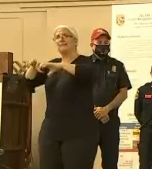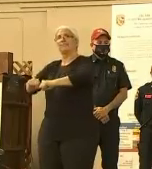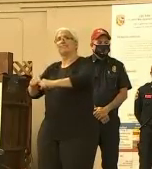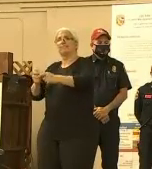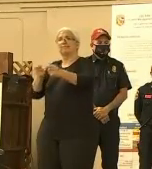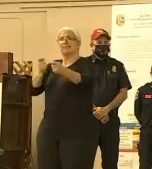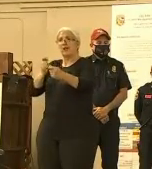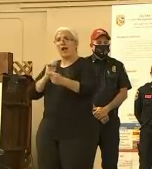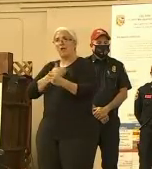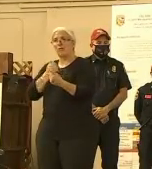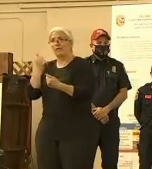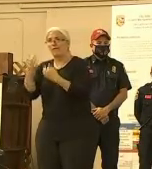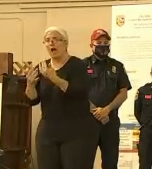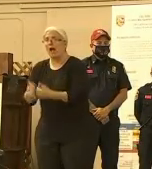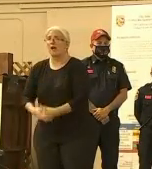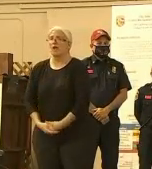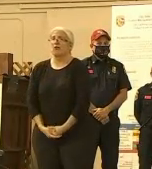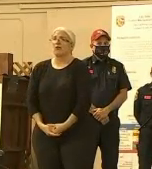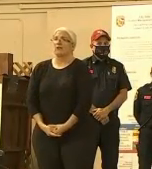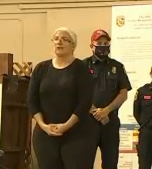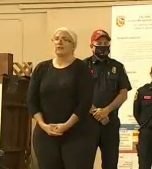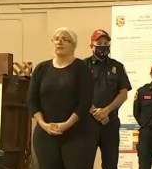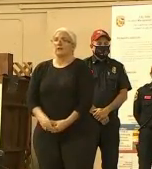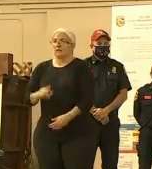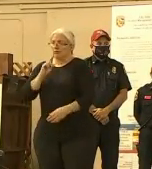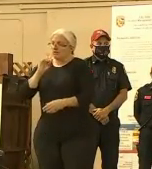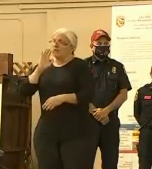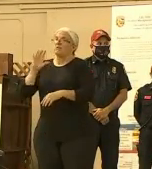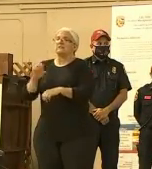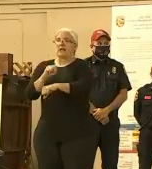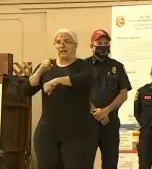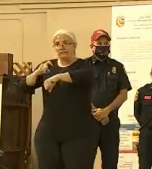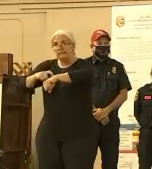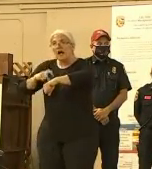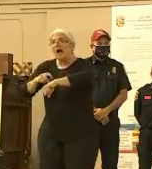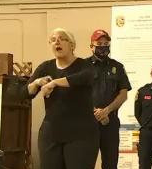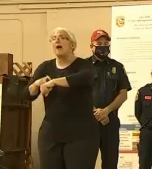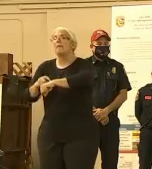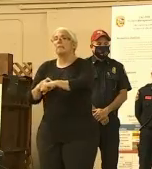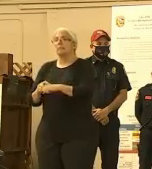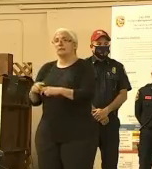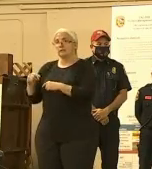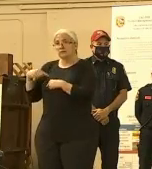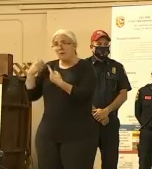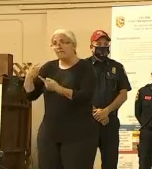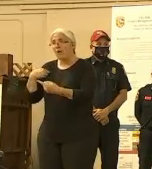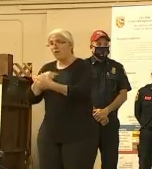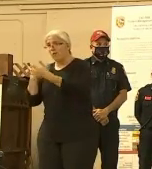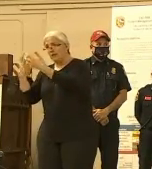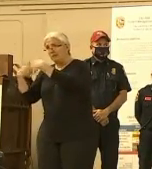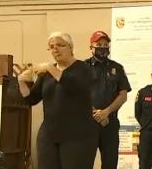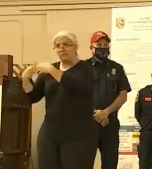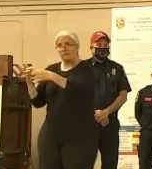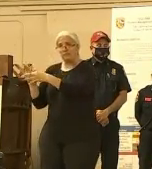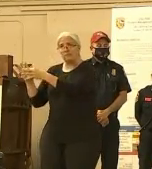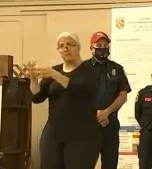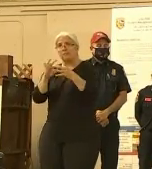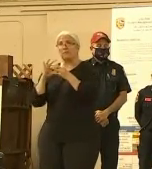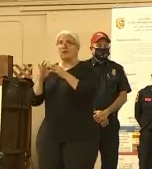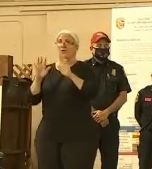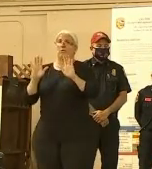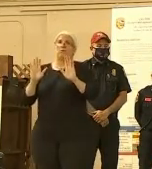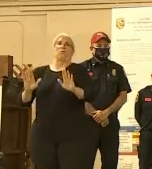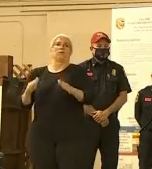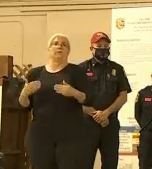far, we're happy. We're happy with the communications. We're happy with the cooperation that we have with all the agencies. There's many agencies